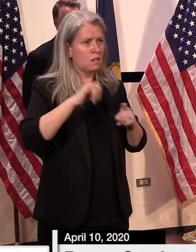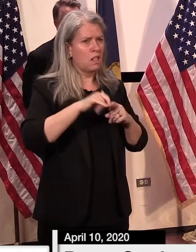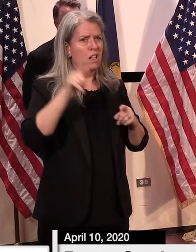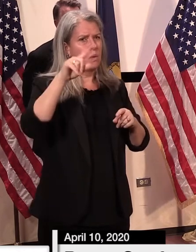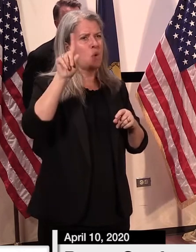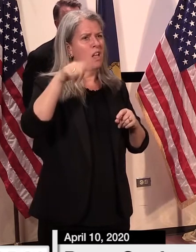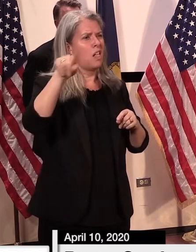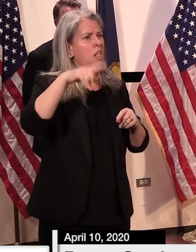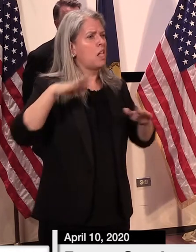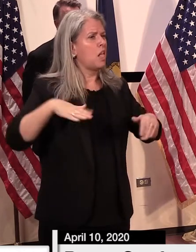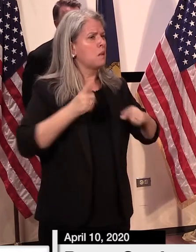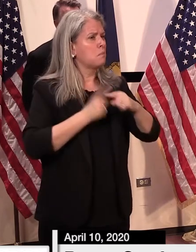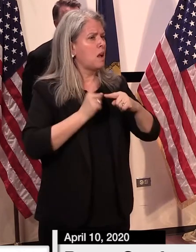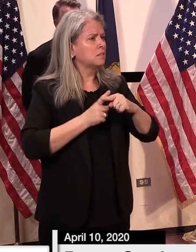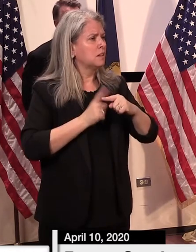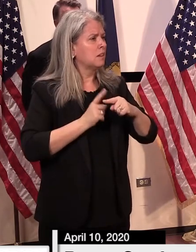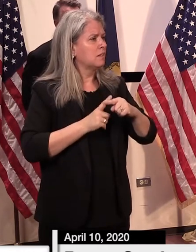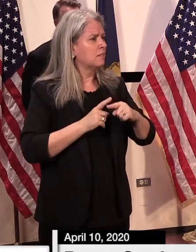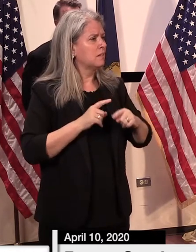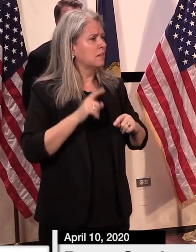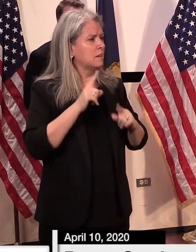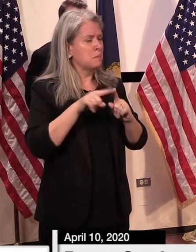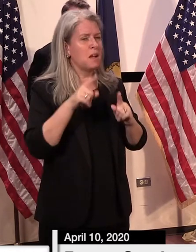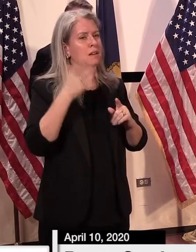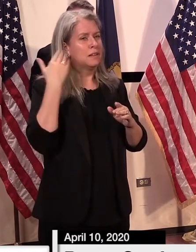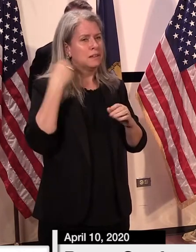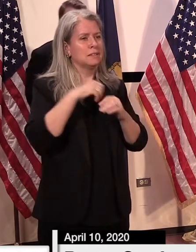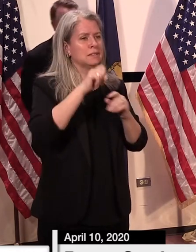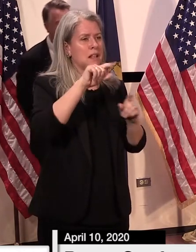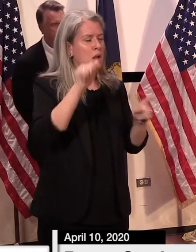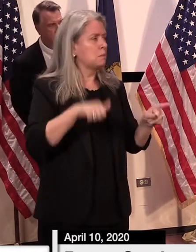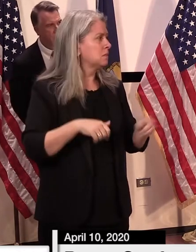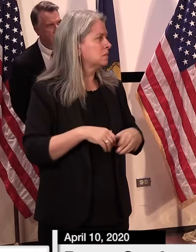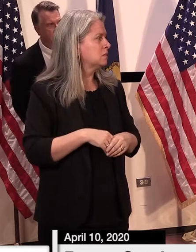but were previously in St. Albans.